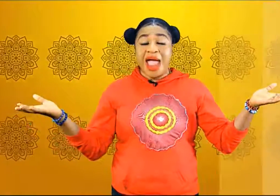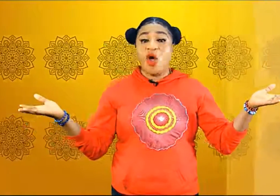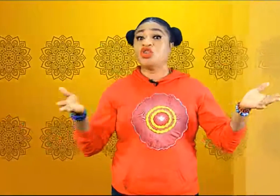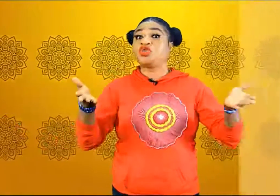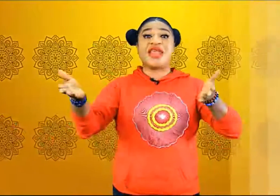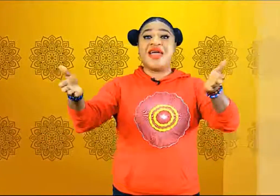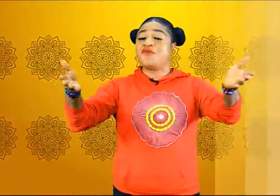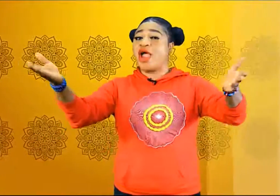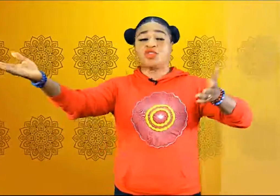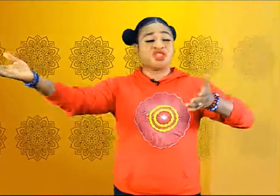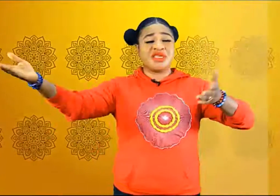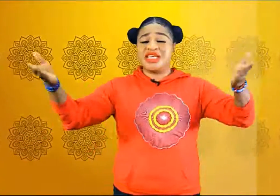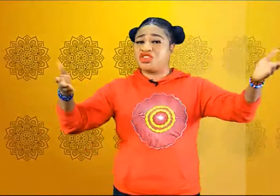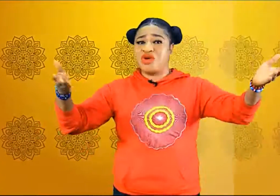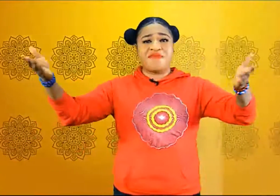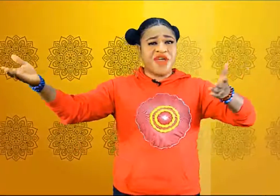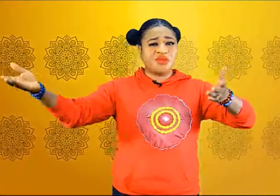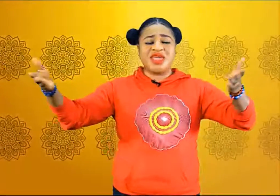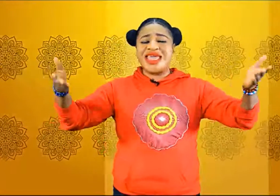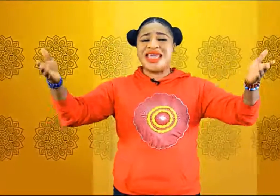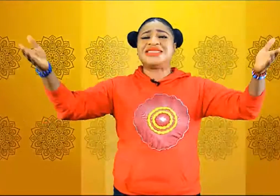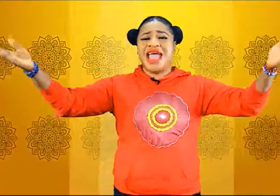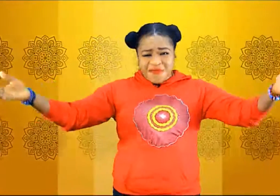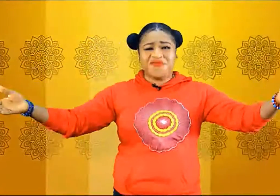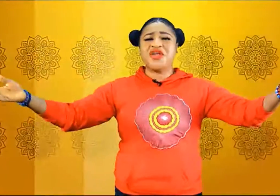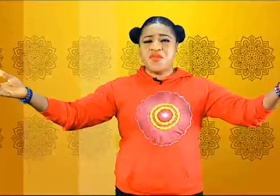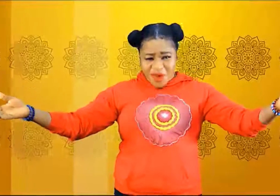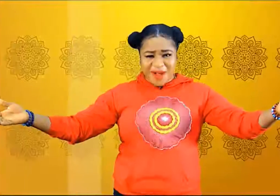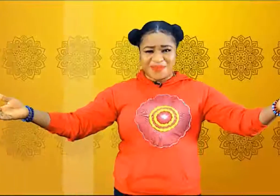everywhere social media instagram facebook it is everywhere